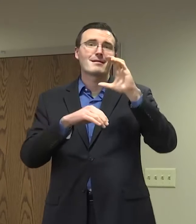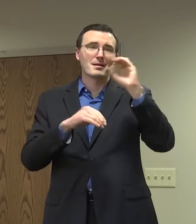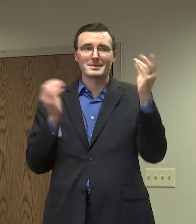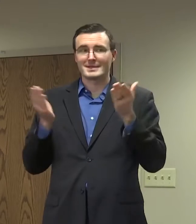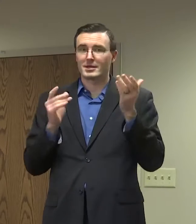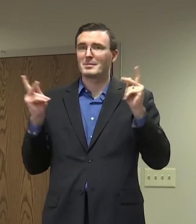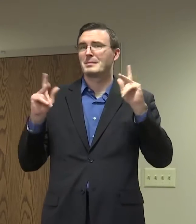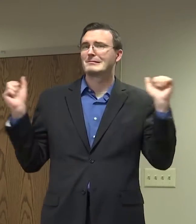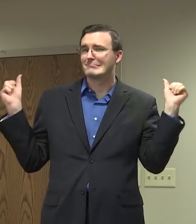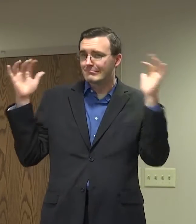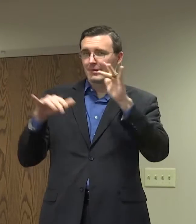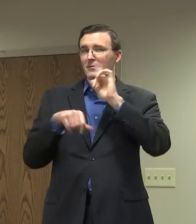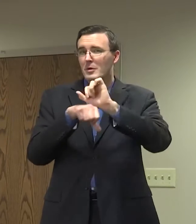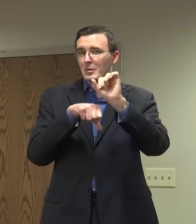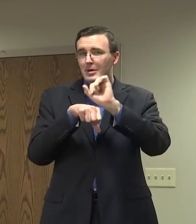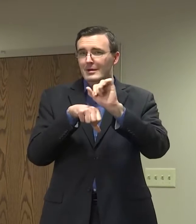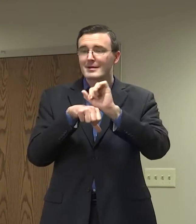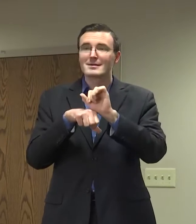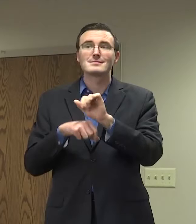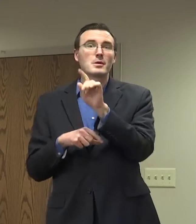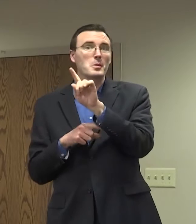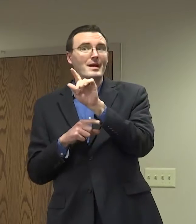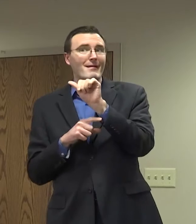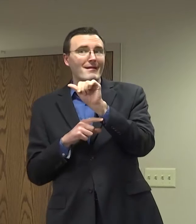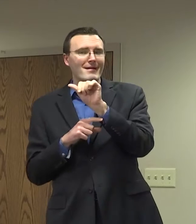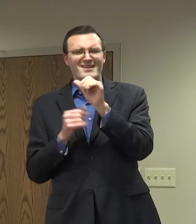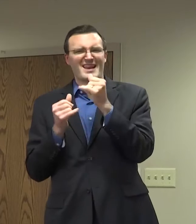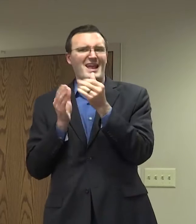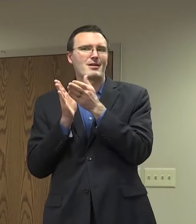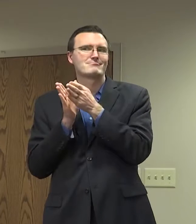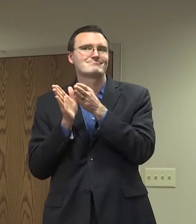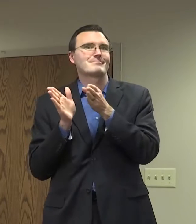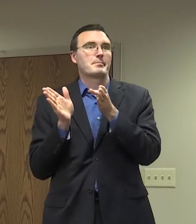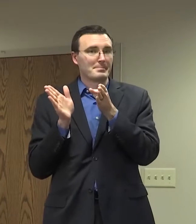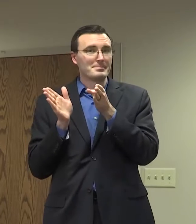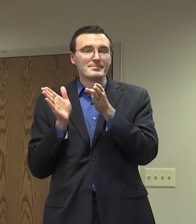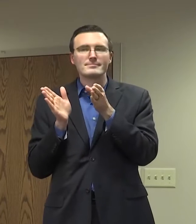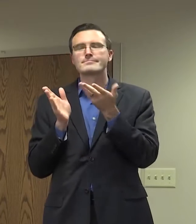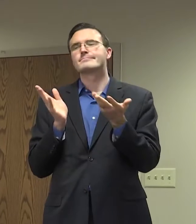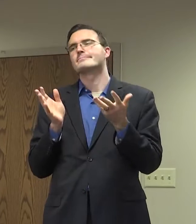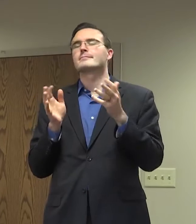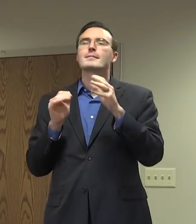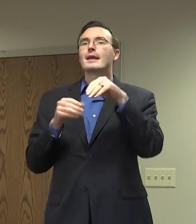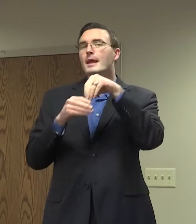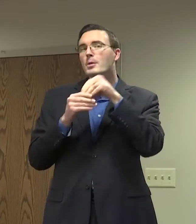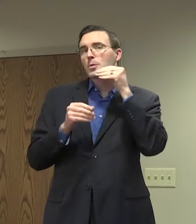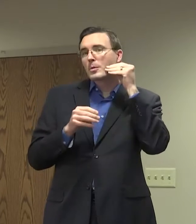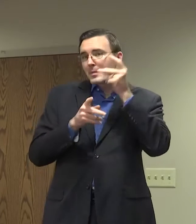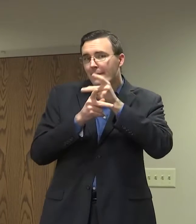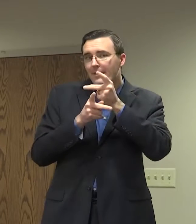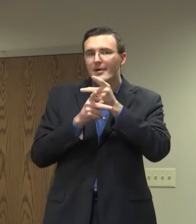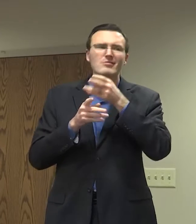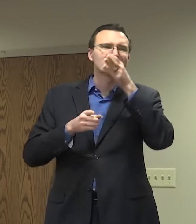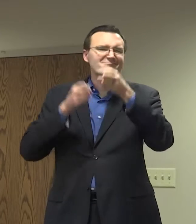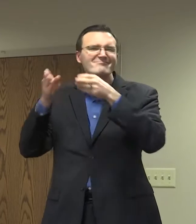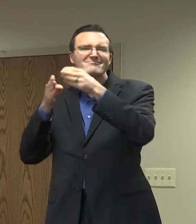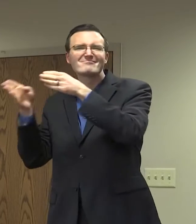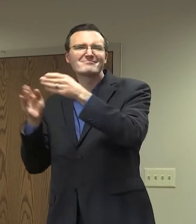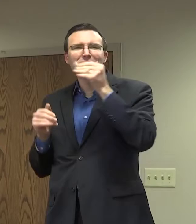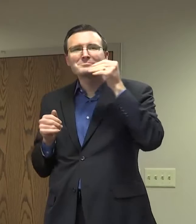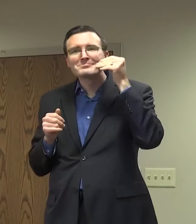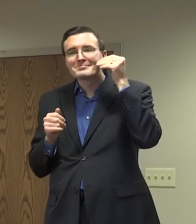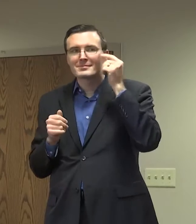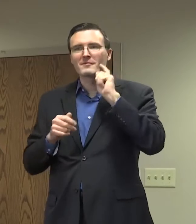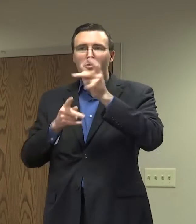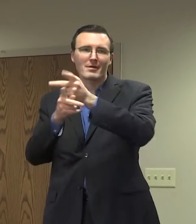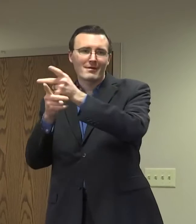into Phase 1A, including in-home caretakers, family care members that are part of different services through the Departments of